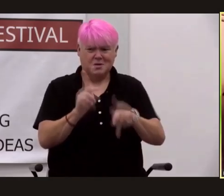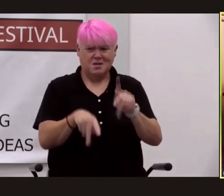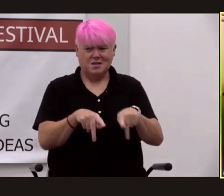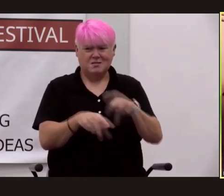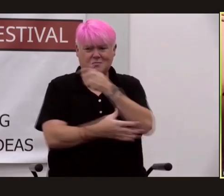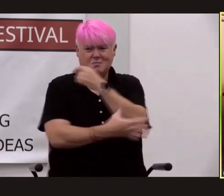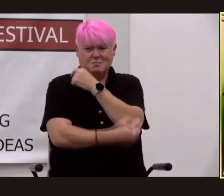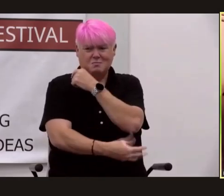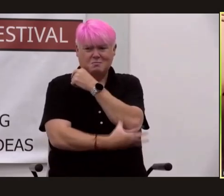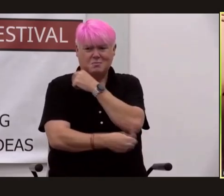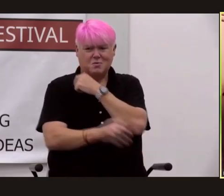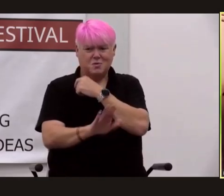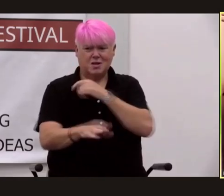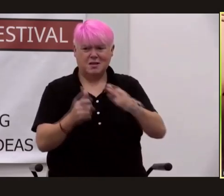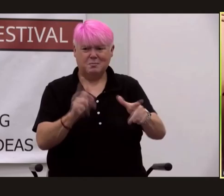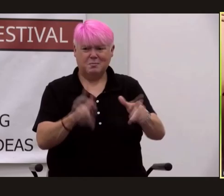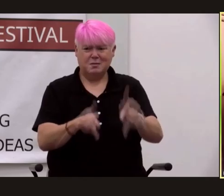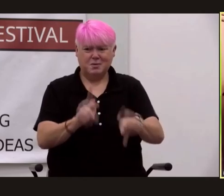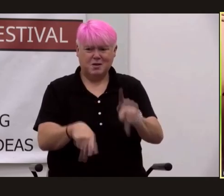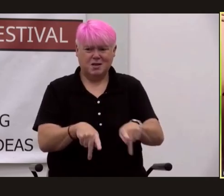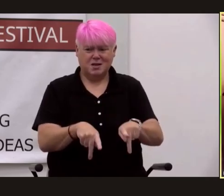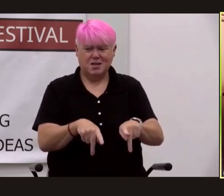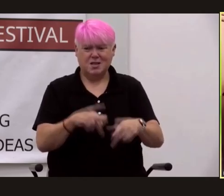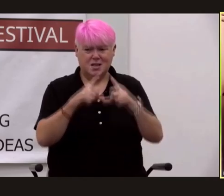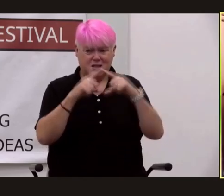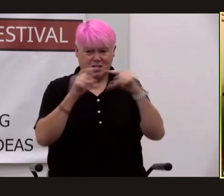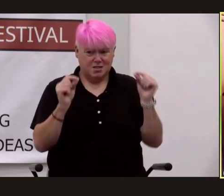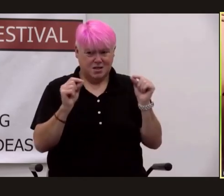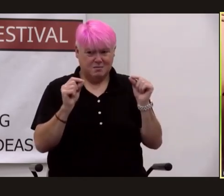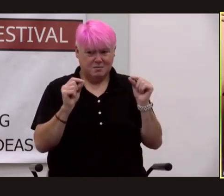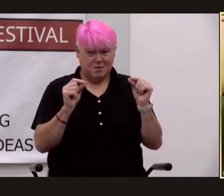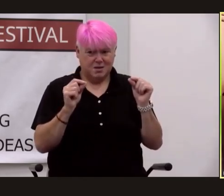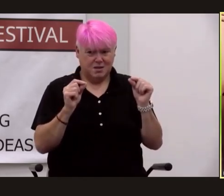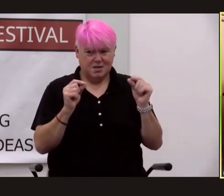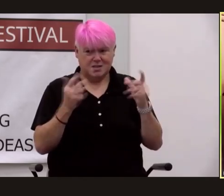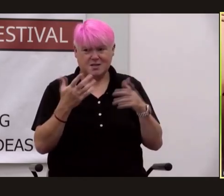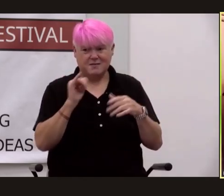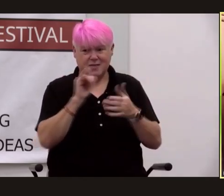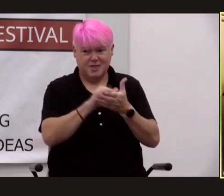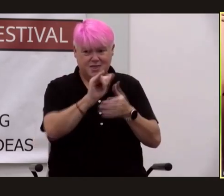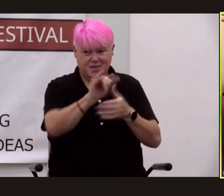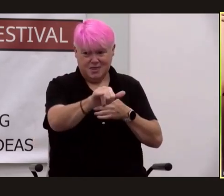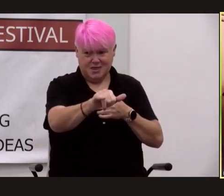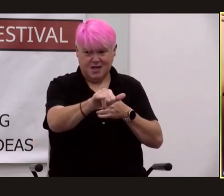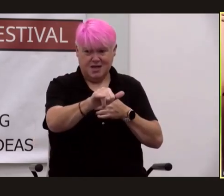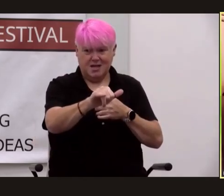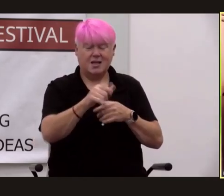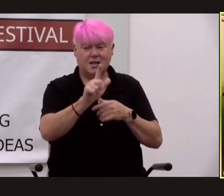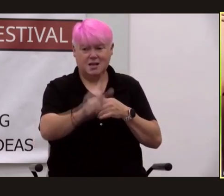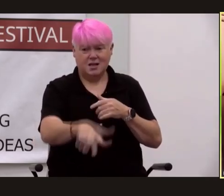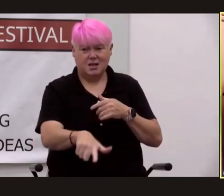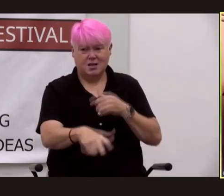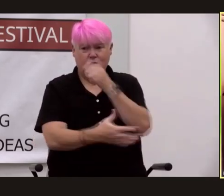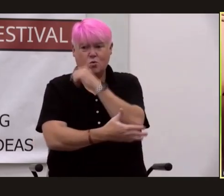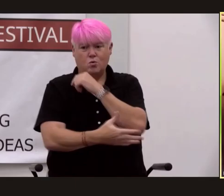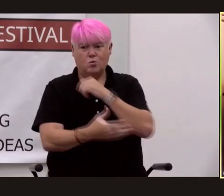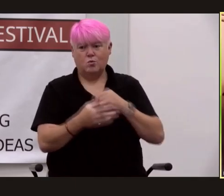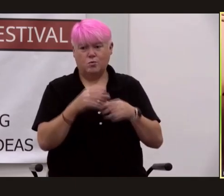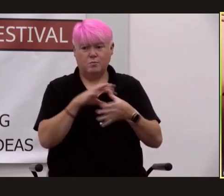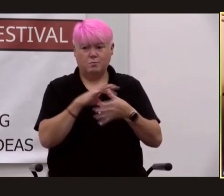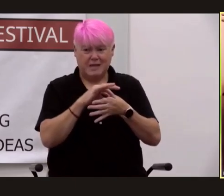poor little people japanese of that era mostly a low protein uh diet uh